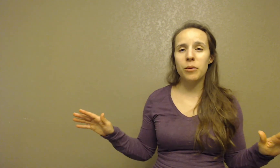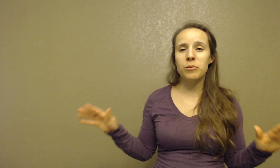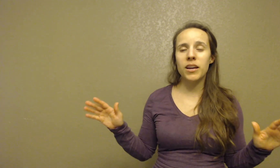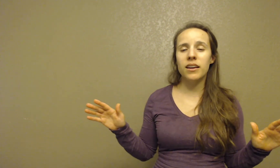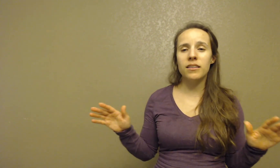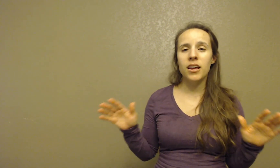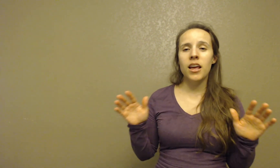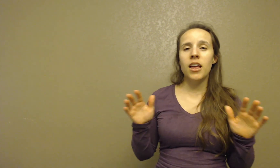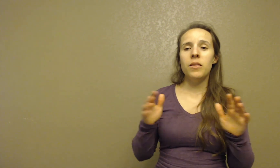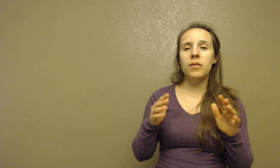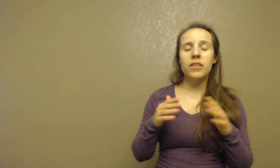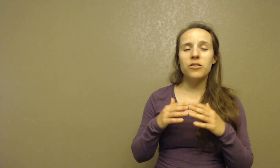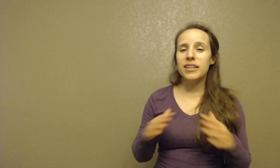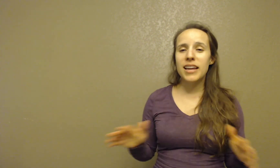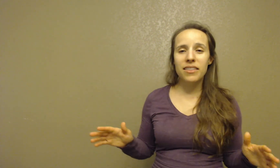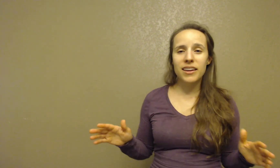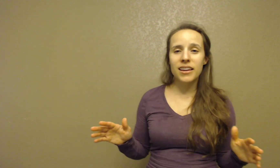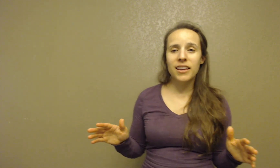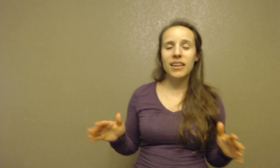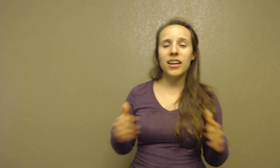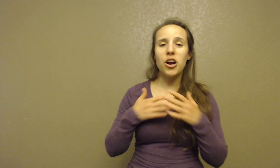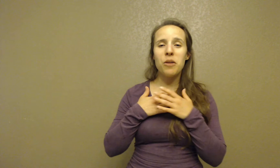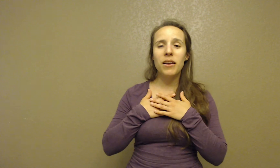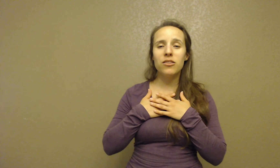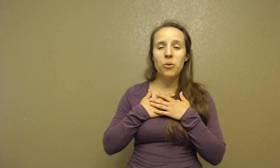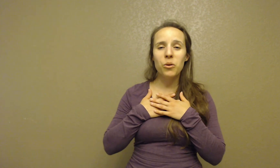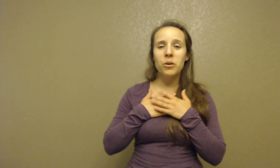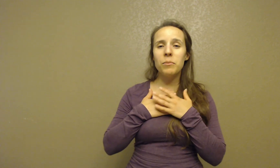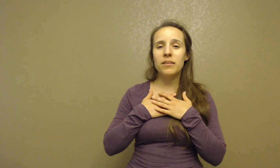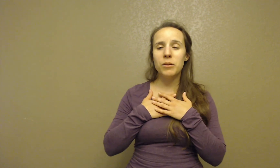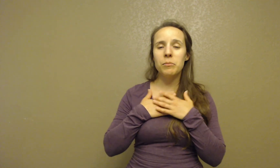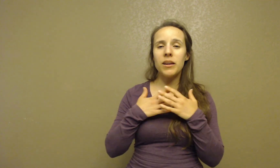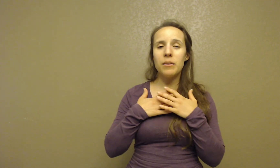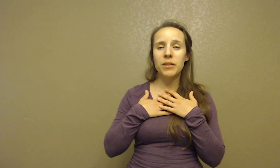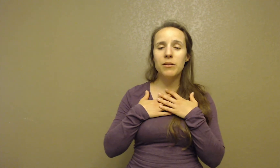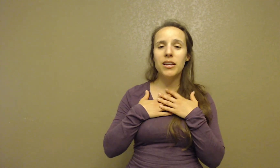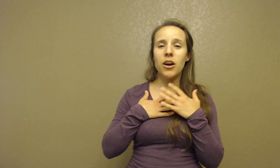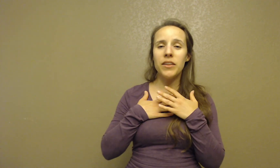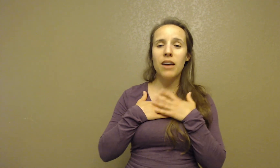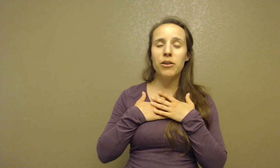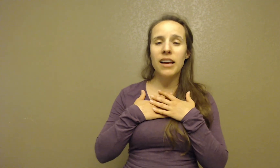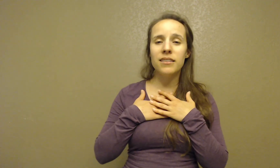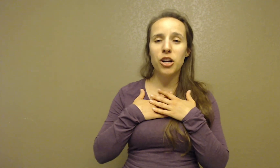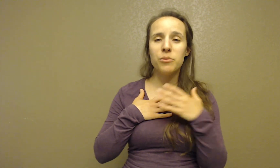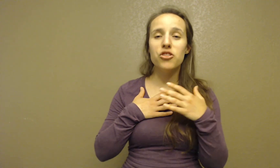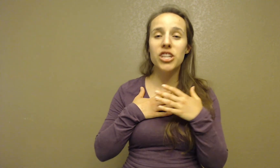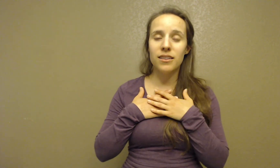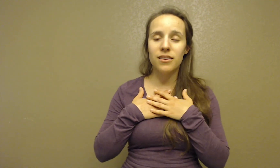harms because there's nothing that can harm my soul or my spirit because I'm leaning on the everlasting arms of Jesus.